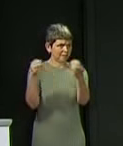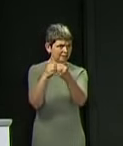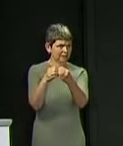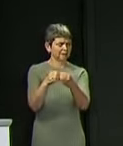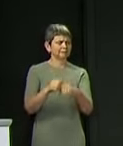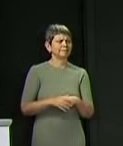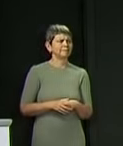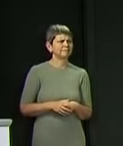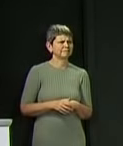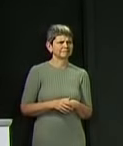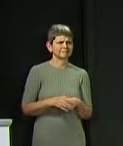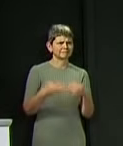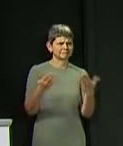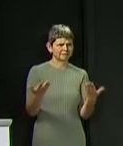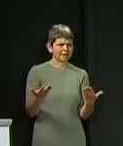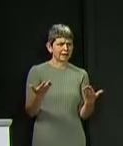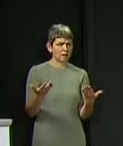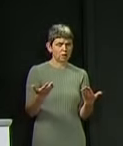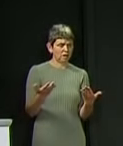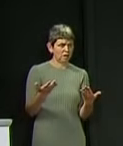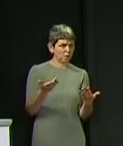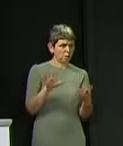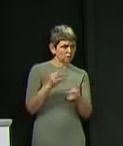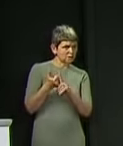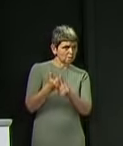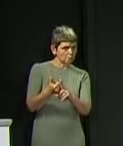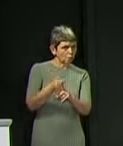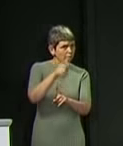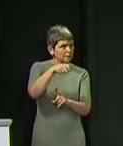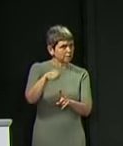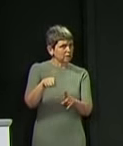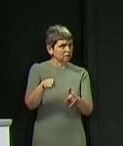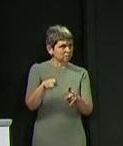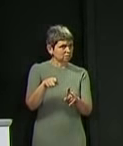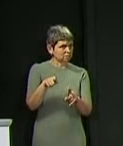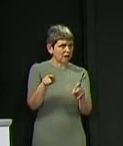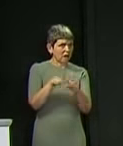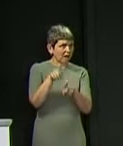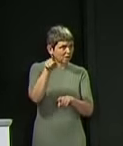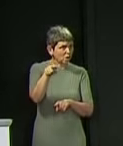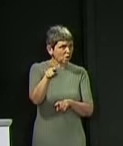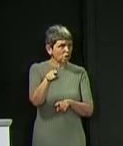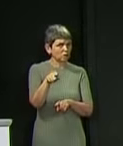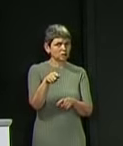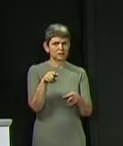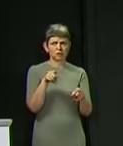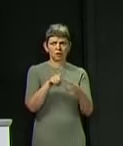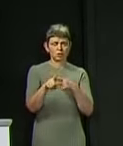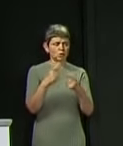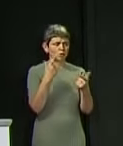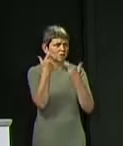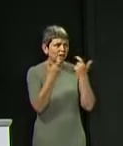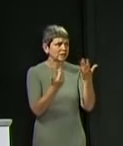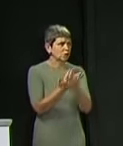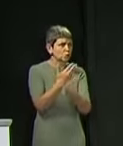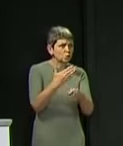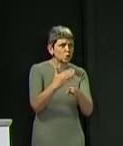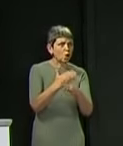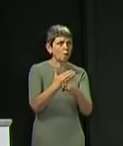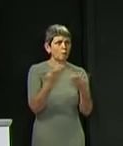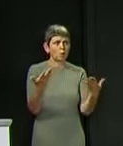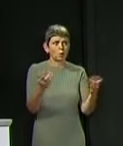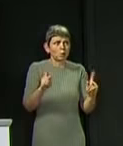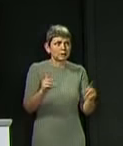Aberdeen. What kind of support will be available to people like Kate, in terms of trying to either find a new job or in the in-between?